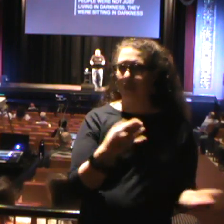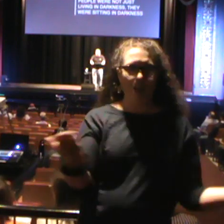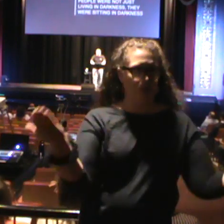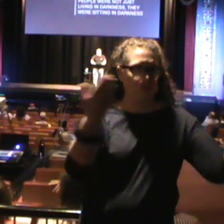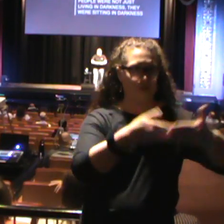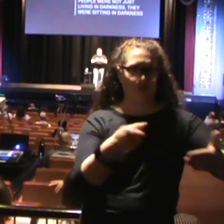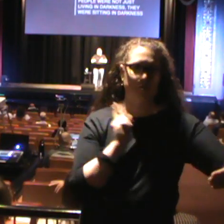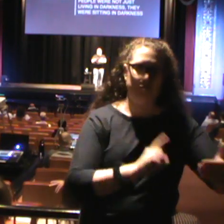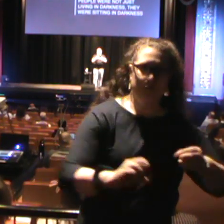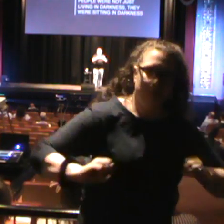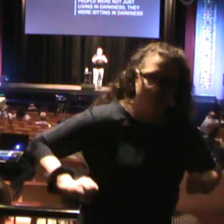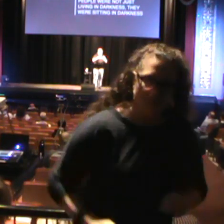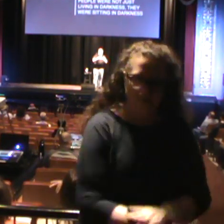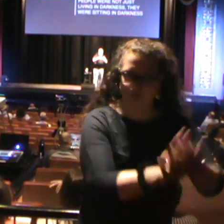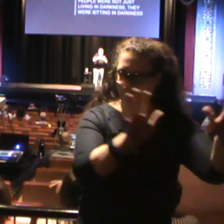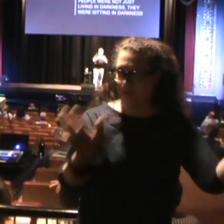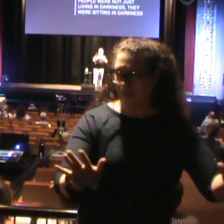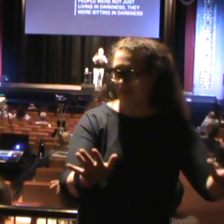me yet this morning.